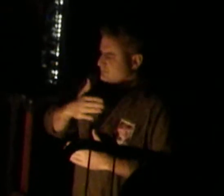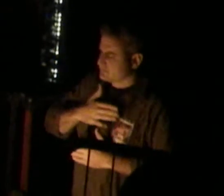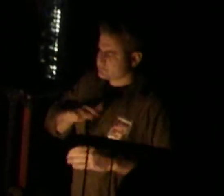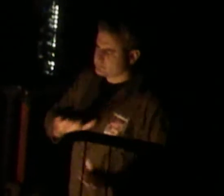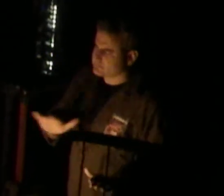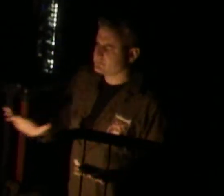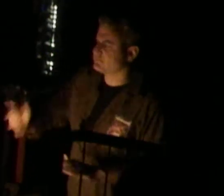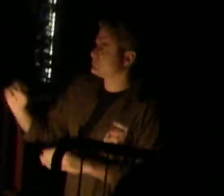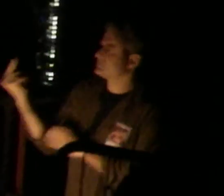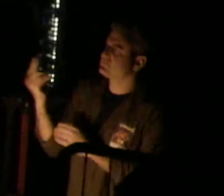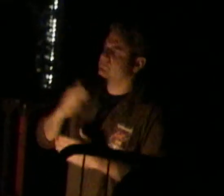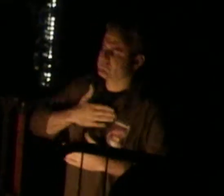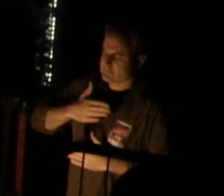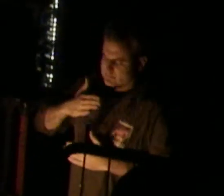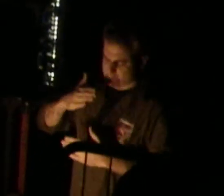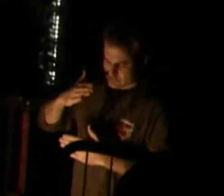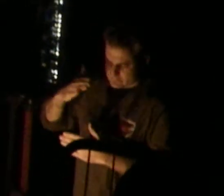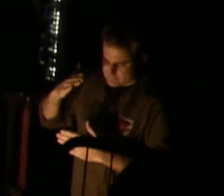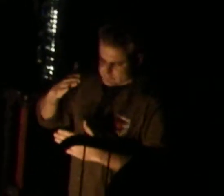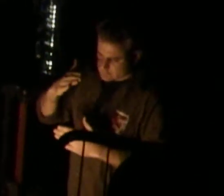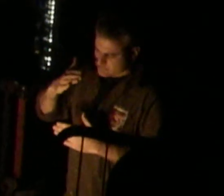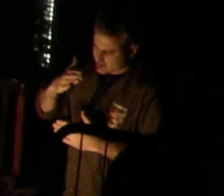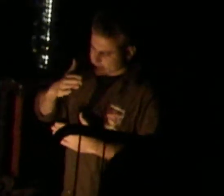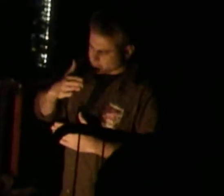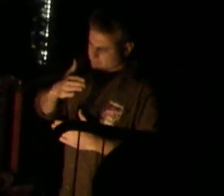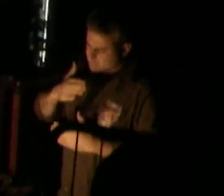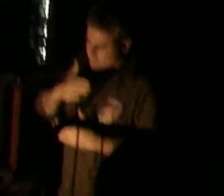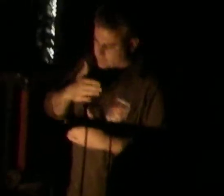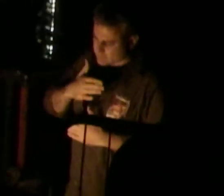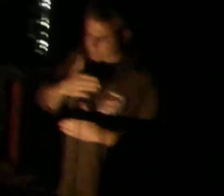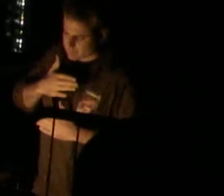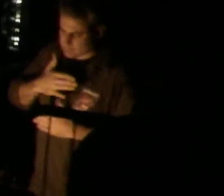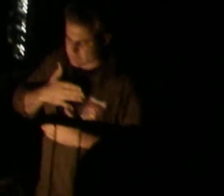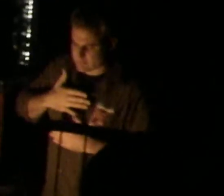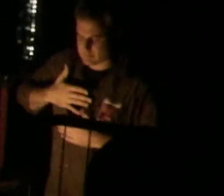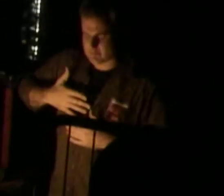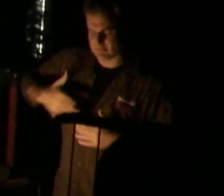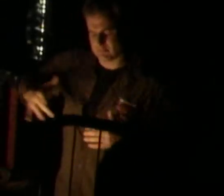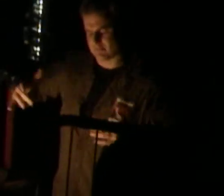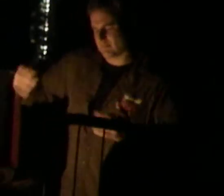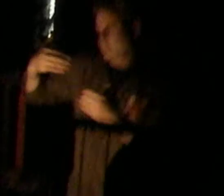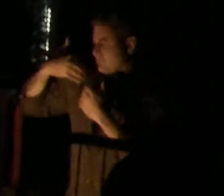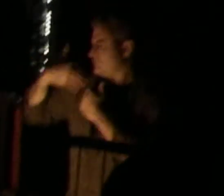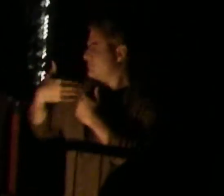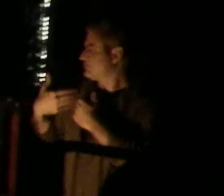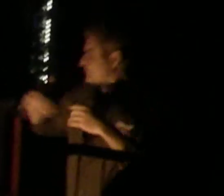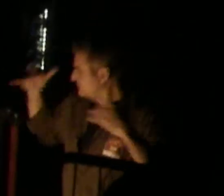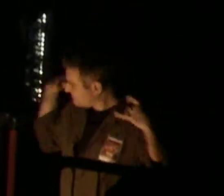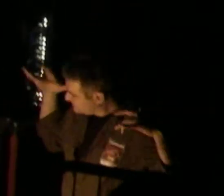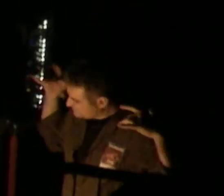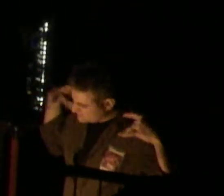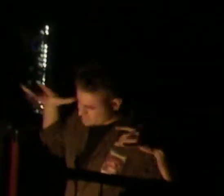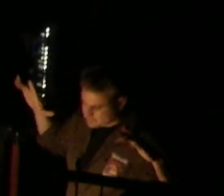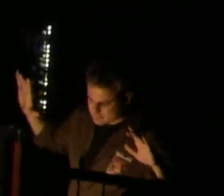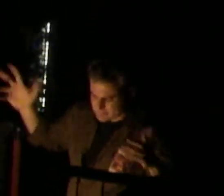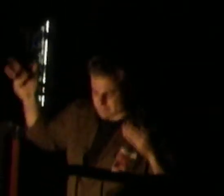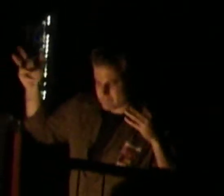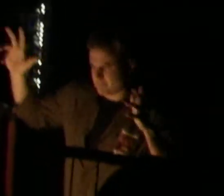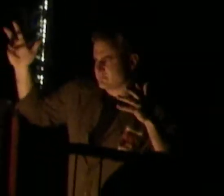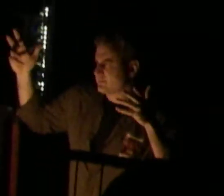just pray Take the words off your shoulders Who